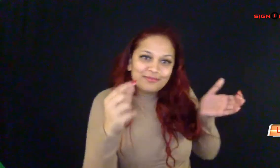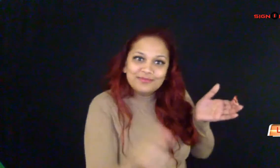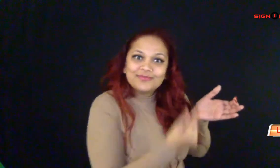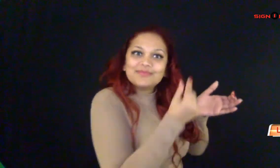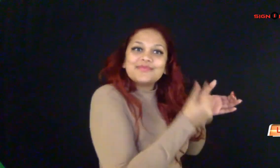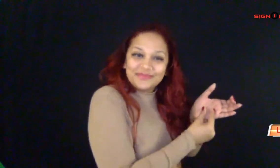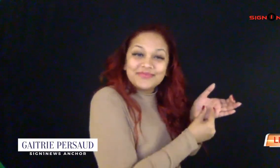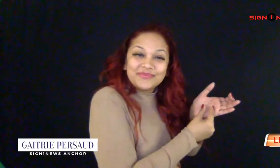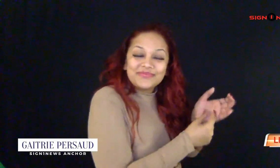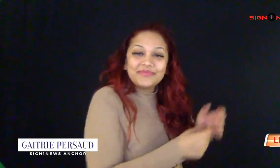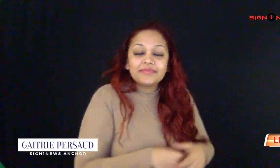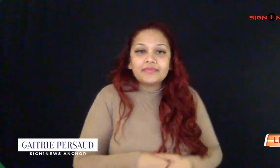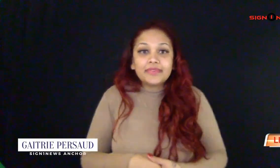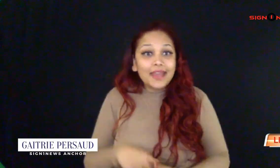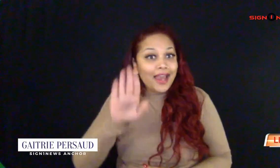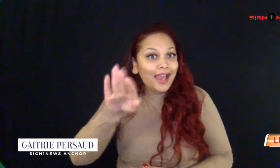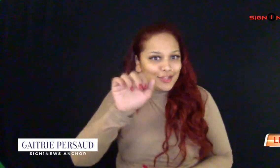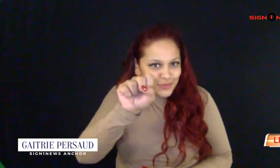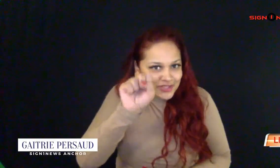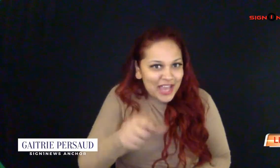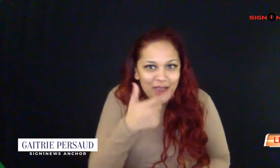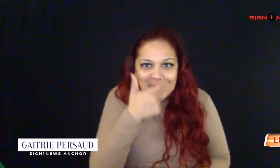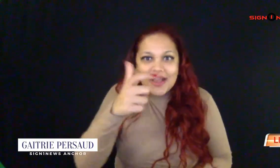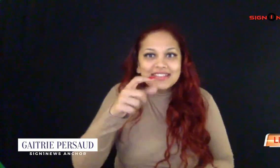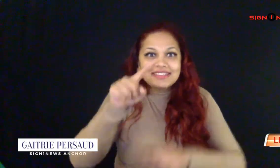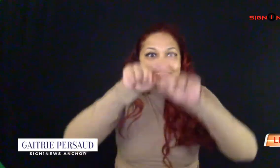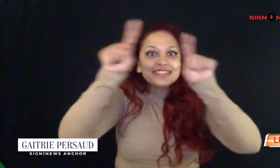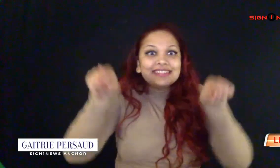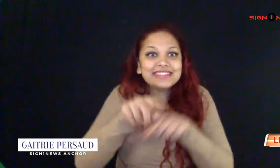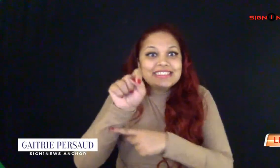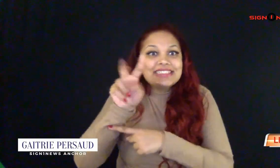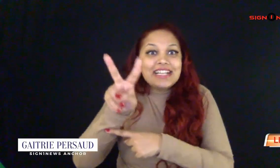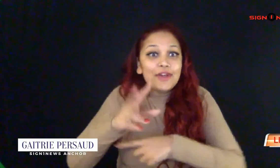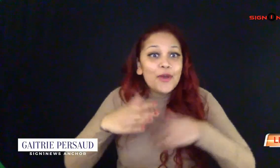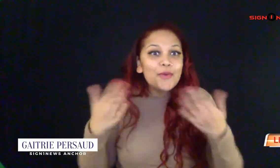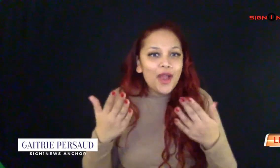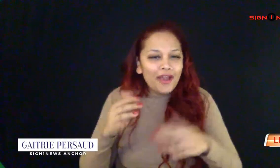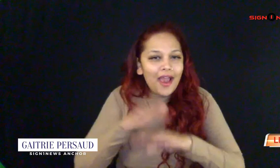A big thank you to our Sign1News app supporters. You helped make this broadcast happen.